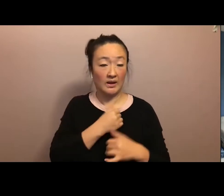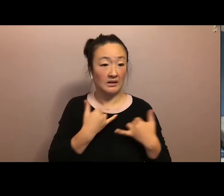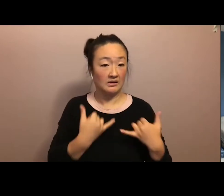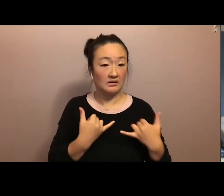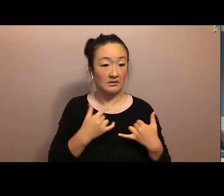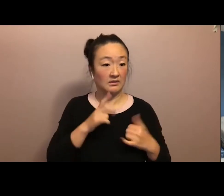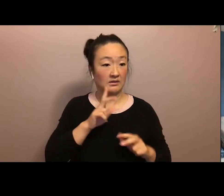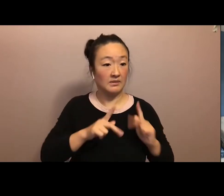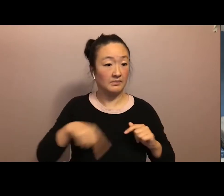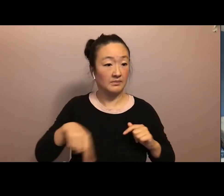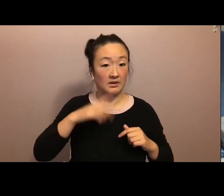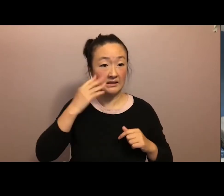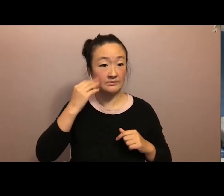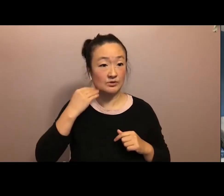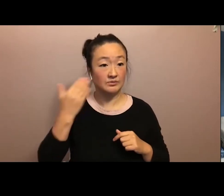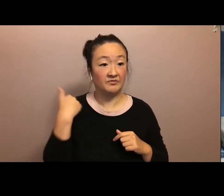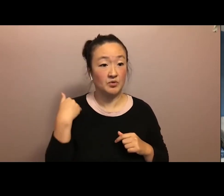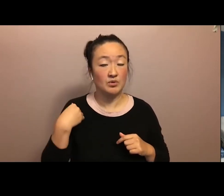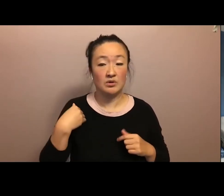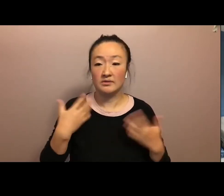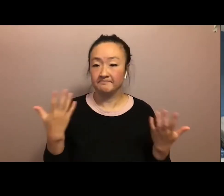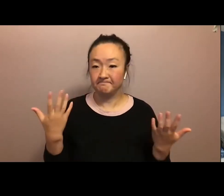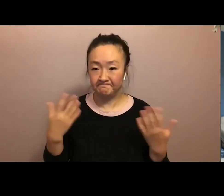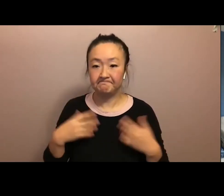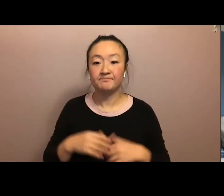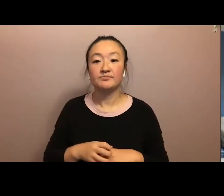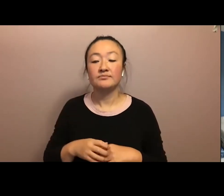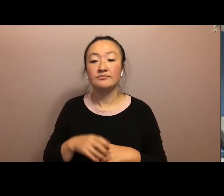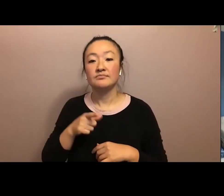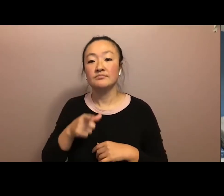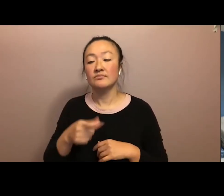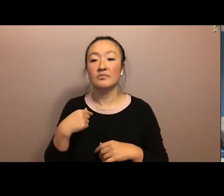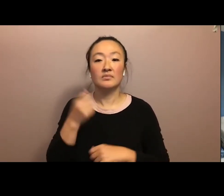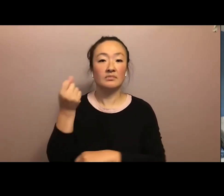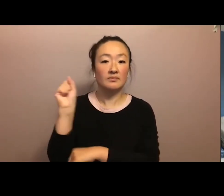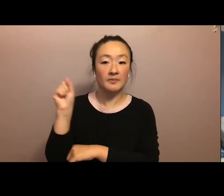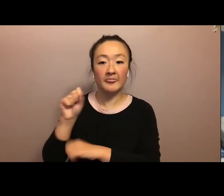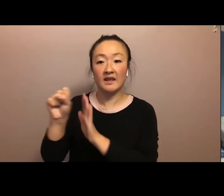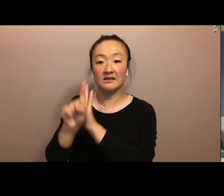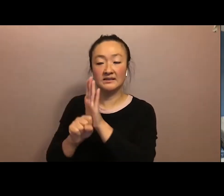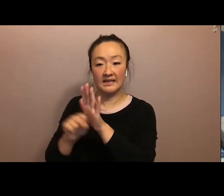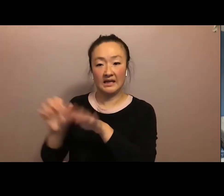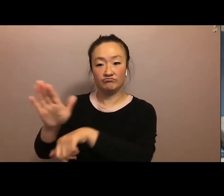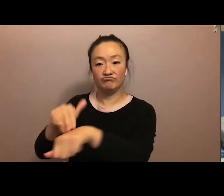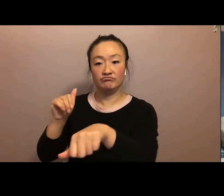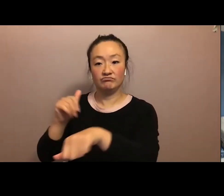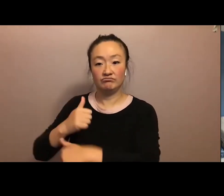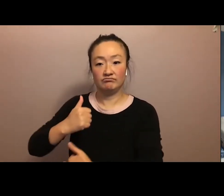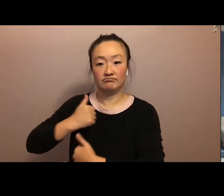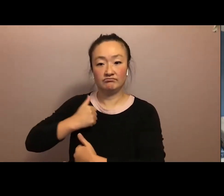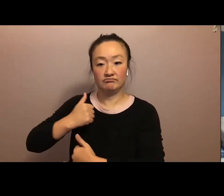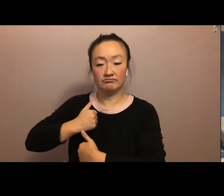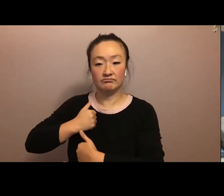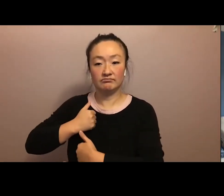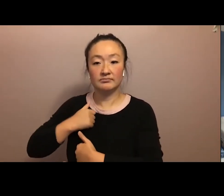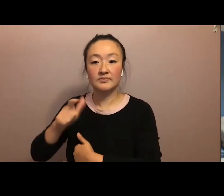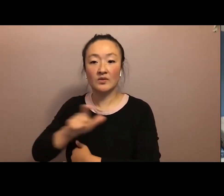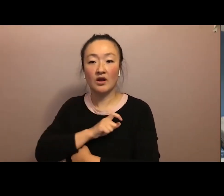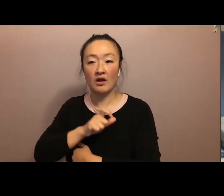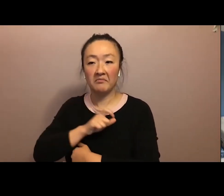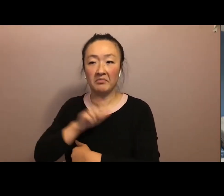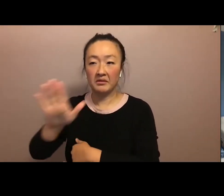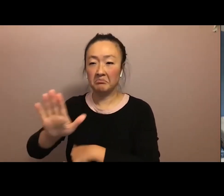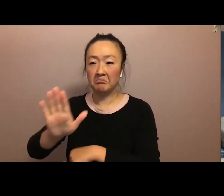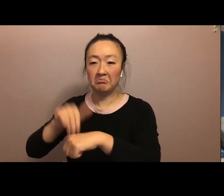had never before encountered. In the wake of our rising wave, the state assembled an army of enforcement officers pulling from at least six